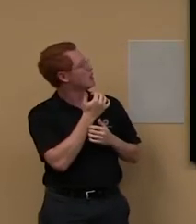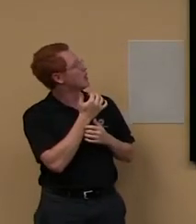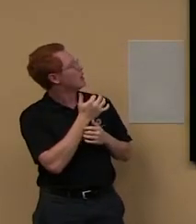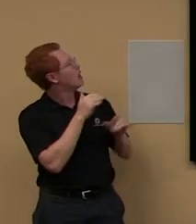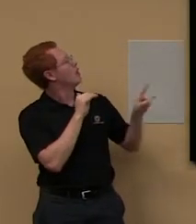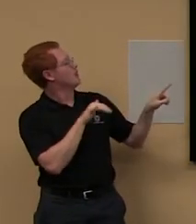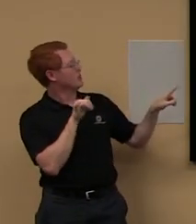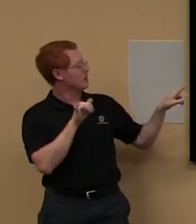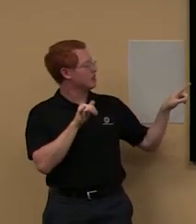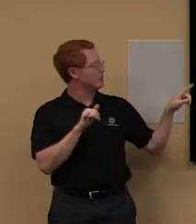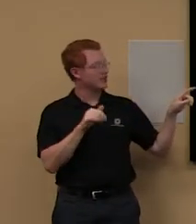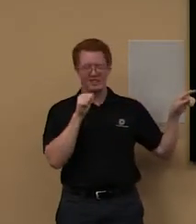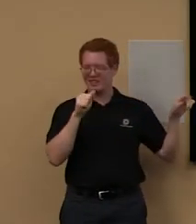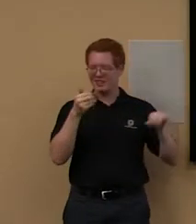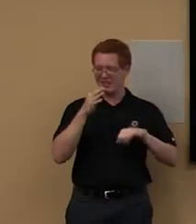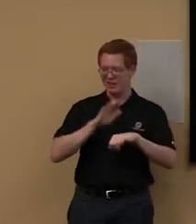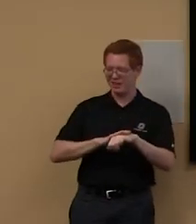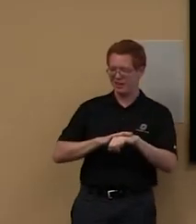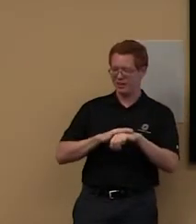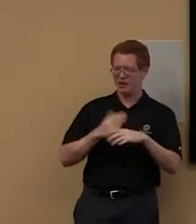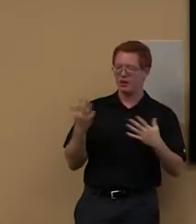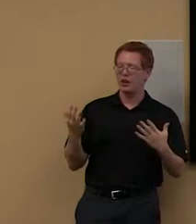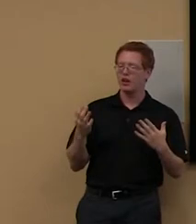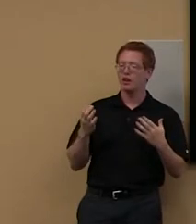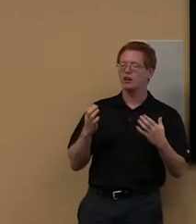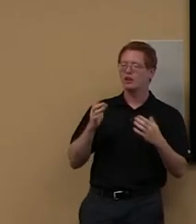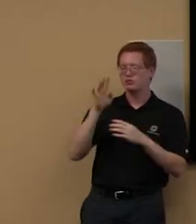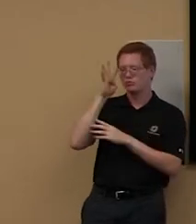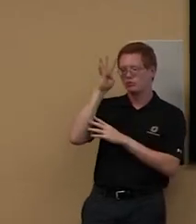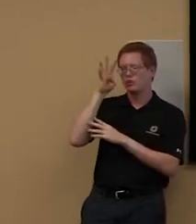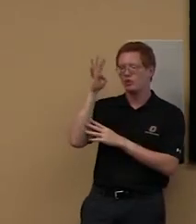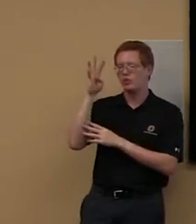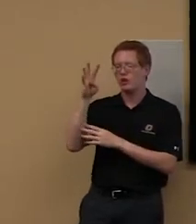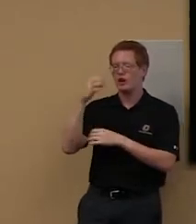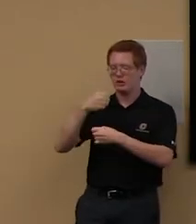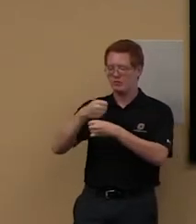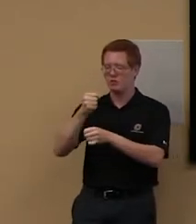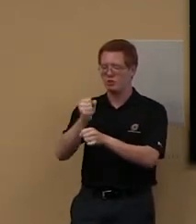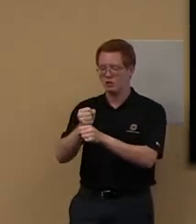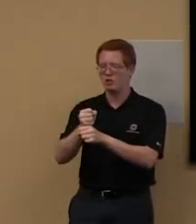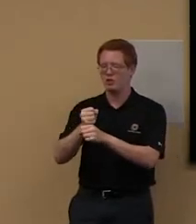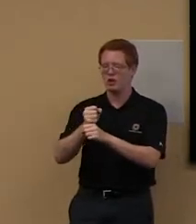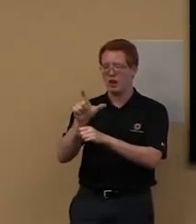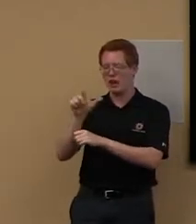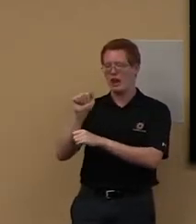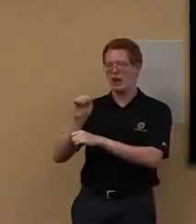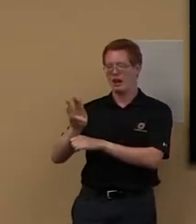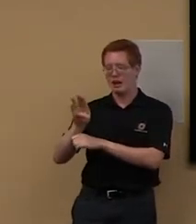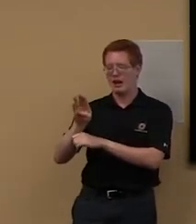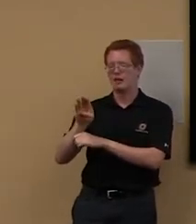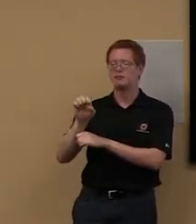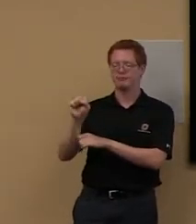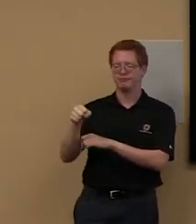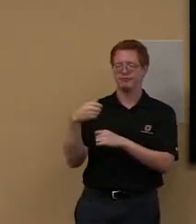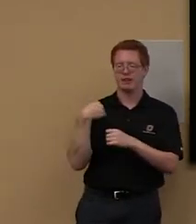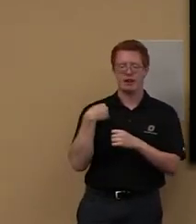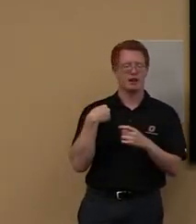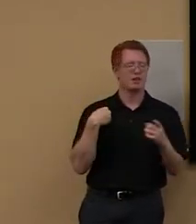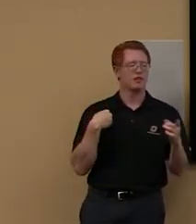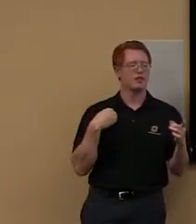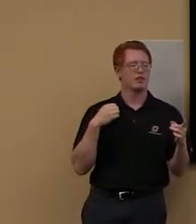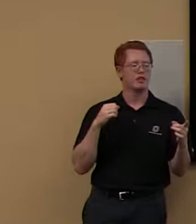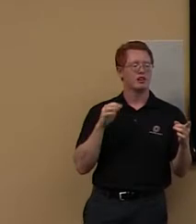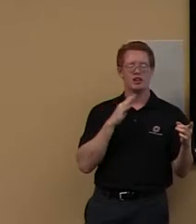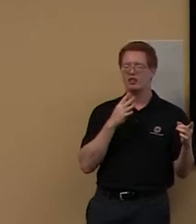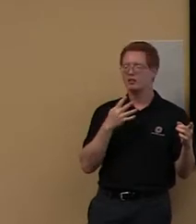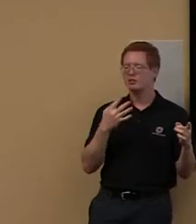Yep, the theater room isn't up here. But the creative production lab is up here as well. These are things that you can book. I'm going to speak a little more about